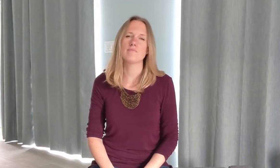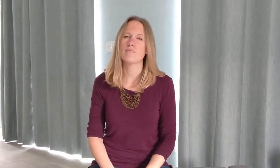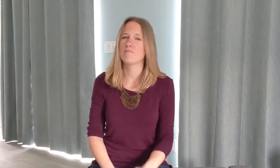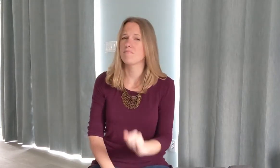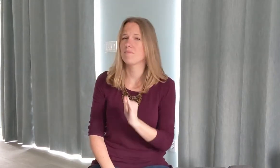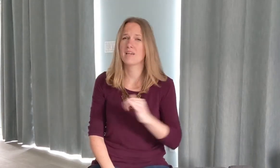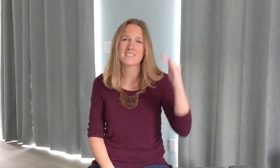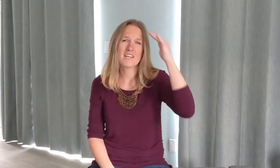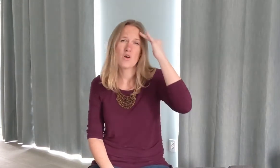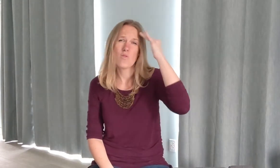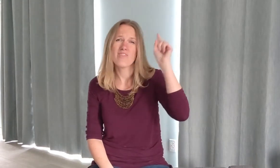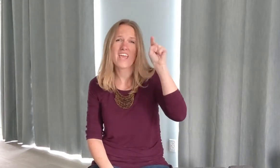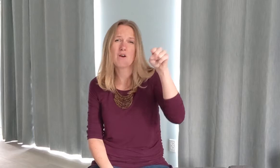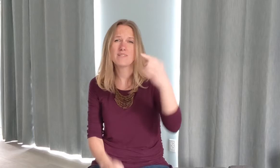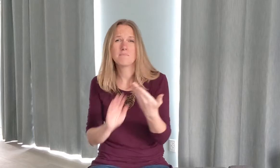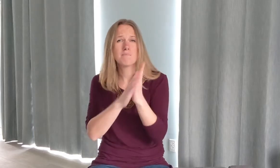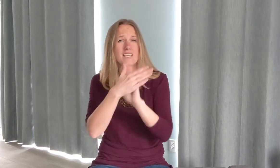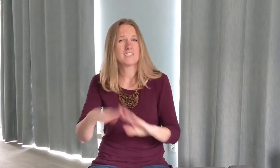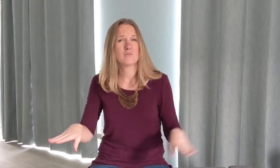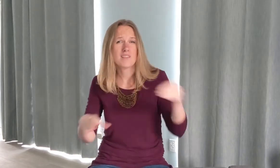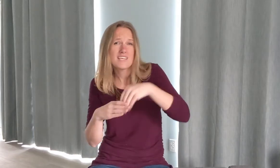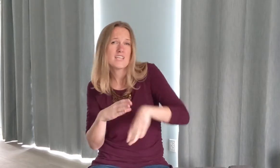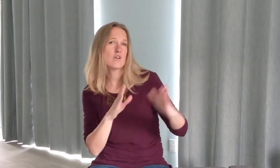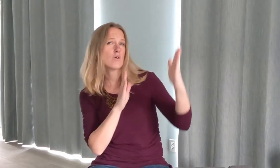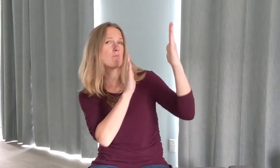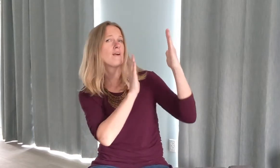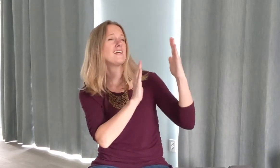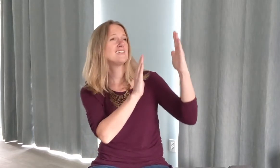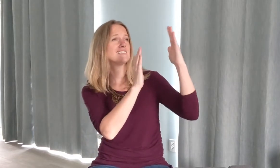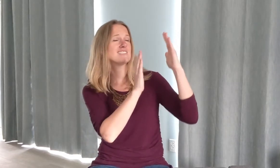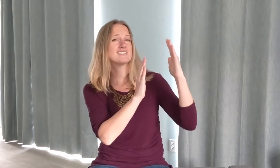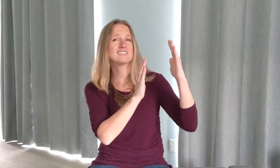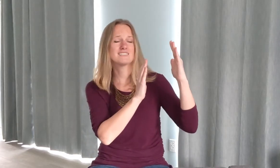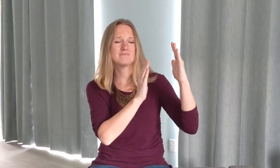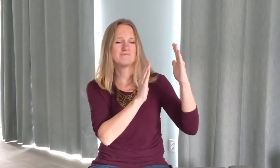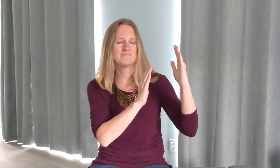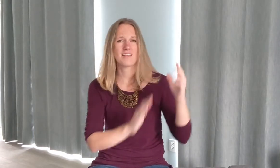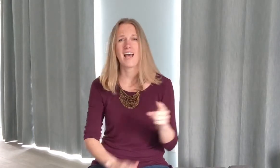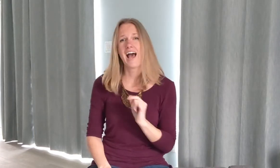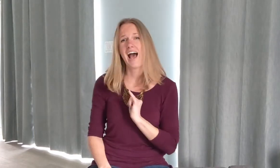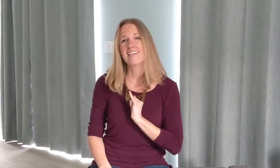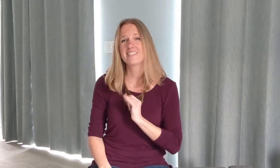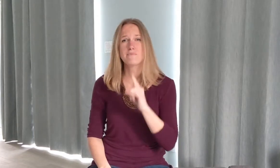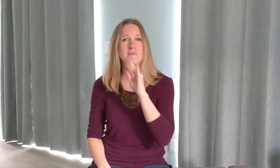Cause I know there is peace within your presence I speak